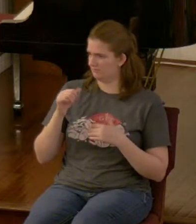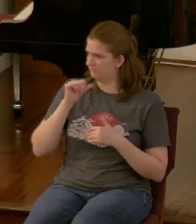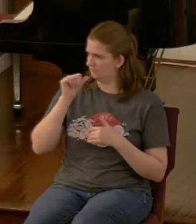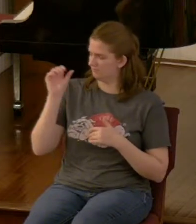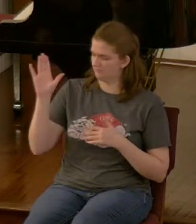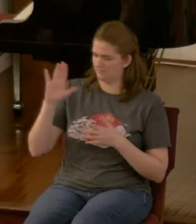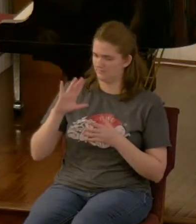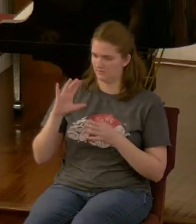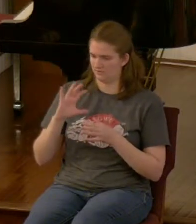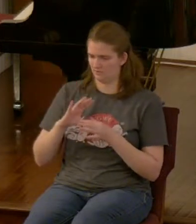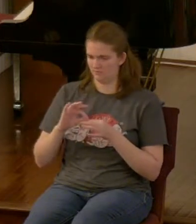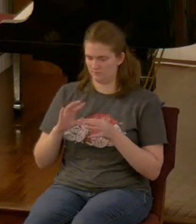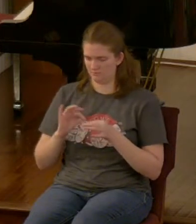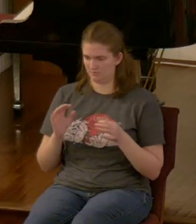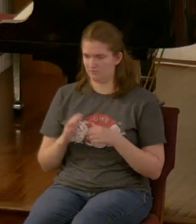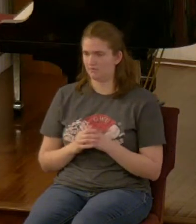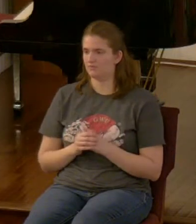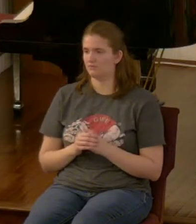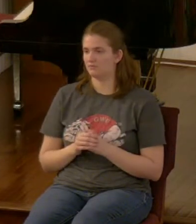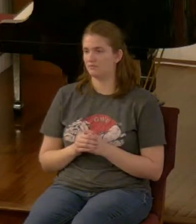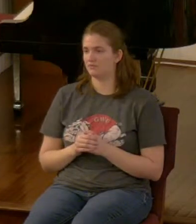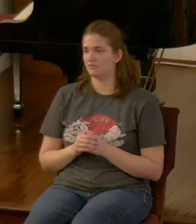but listen to this this is the